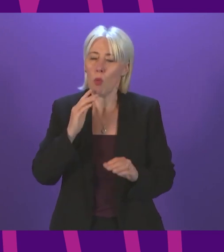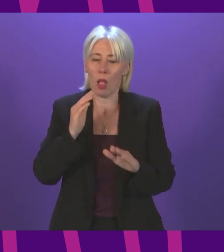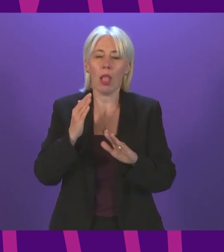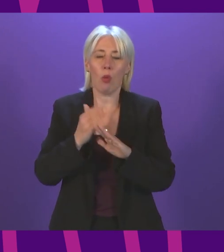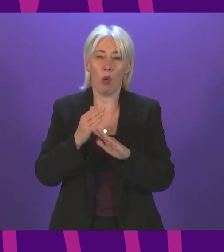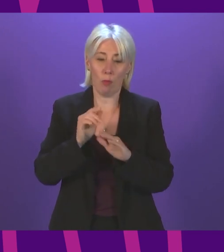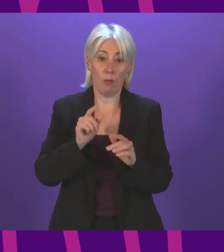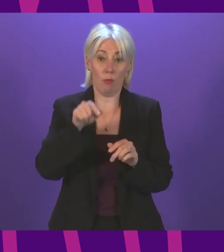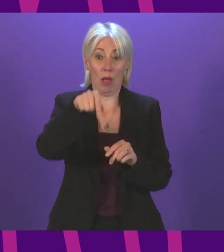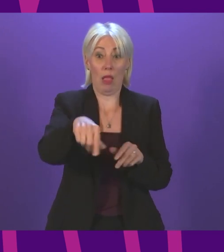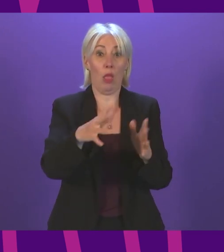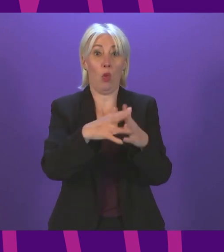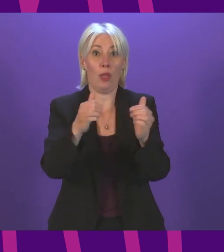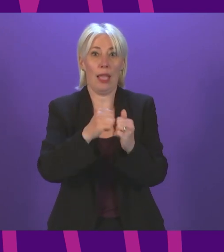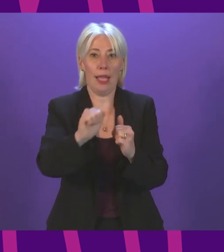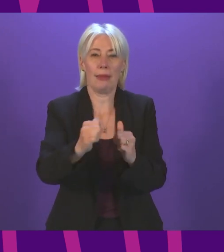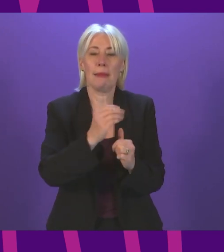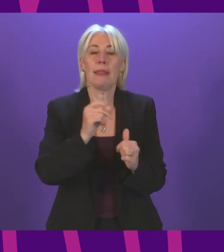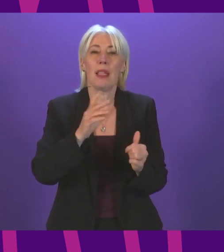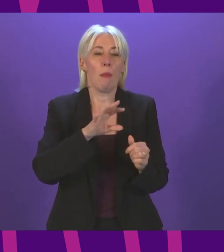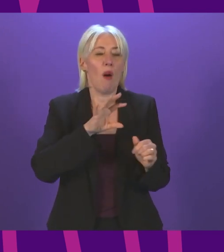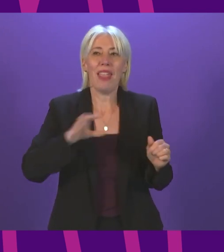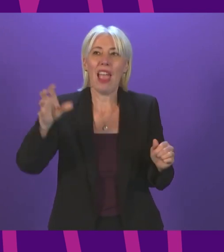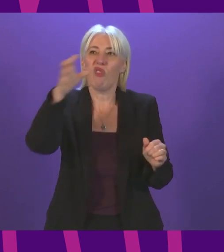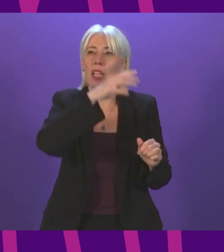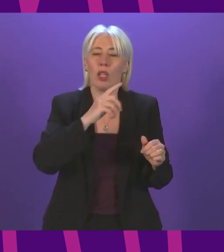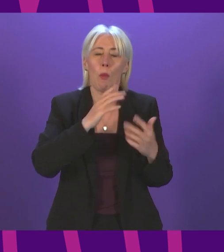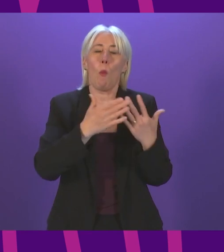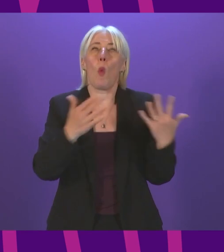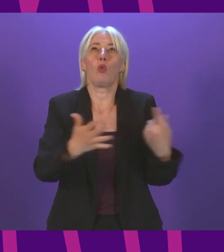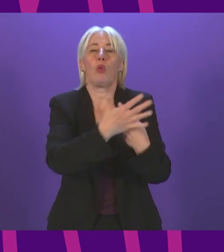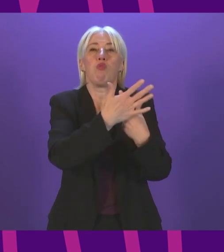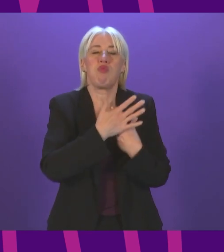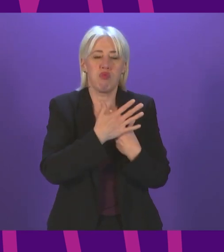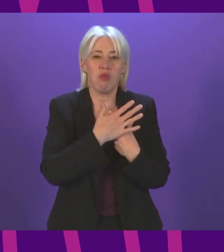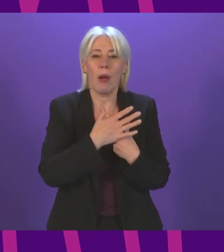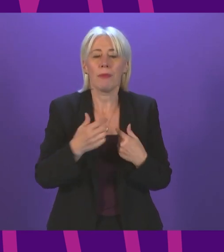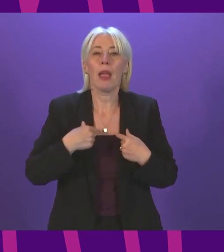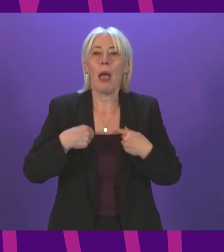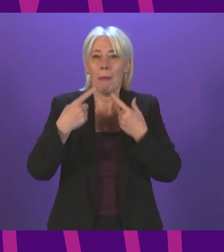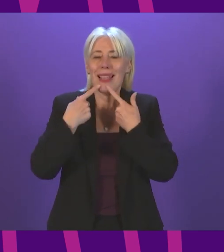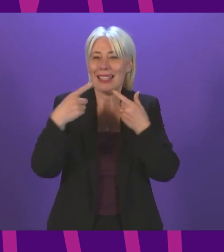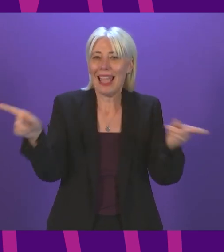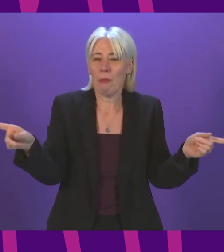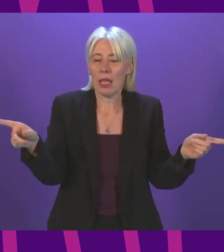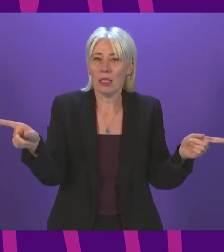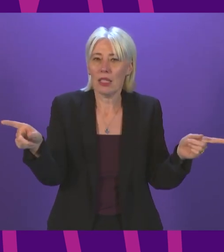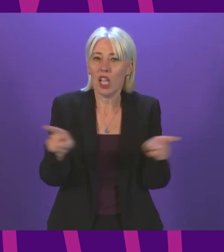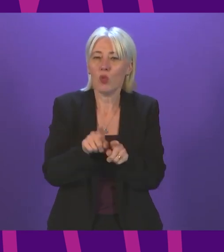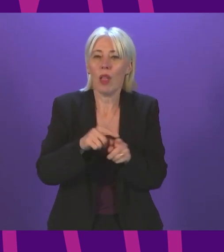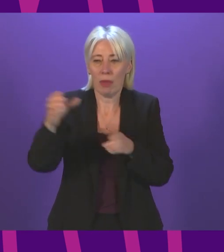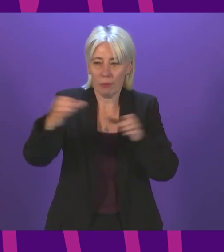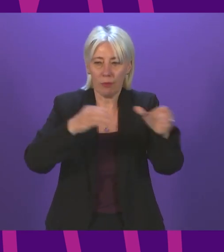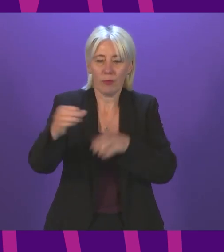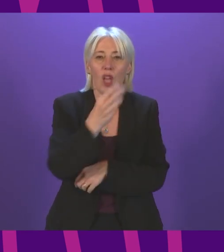imagine it would be in the areas where we are facing the most acute pressure. Also, he will see from my statement that we are recruiting